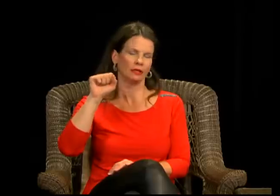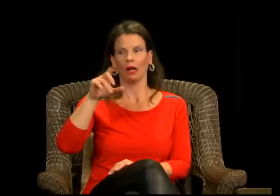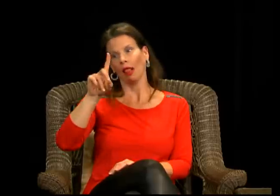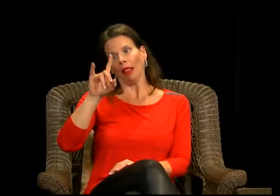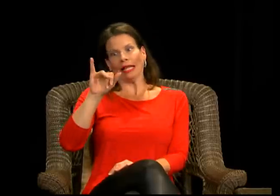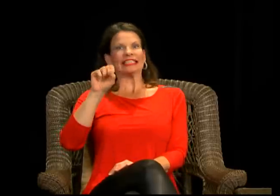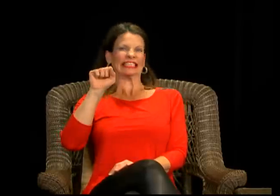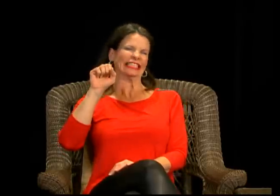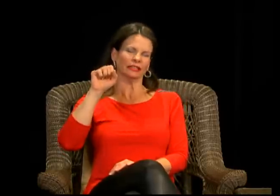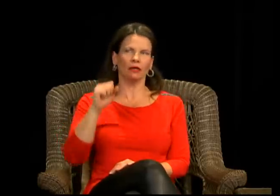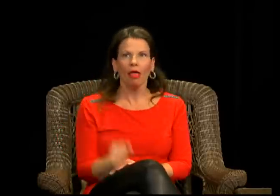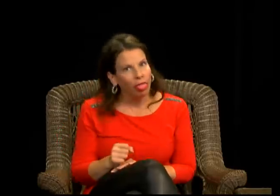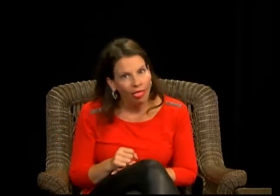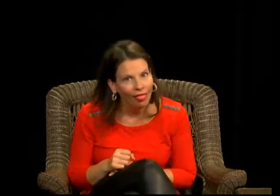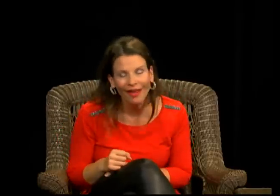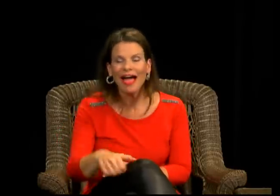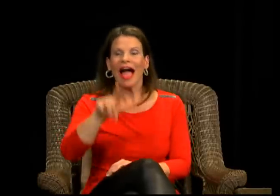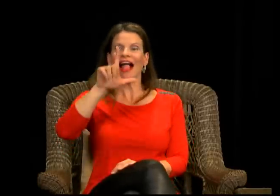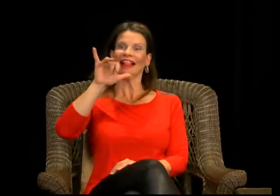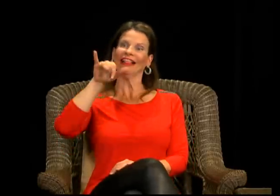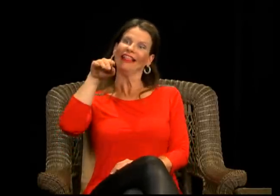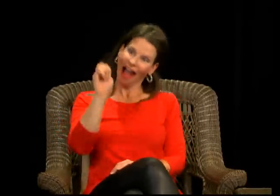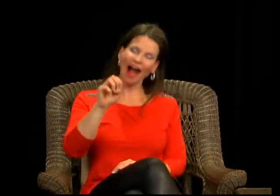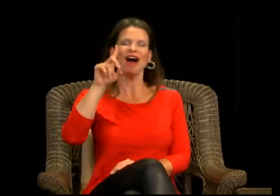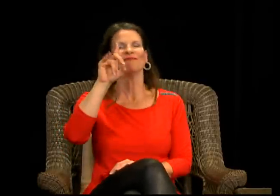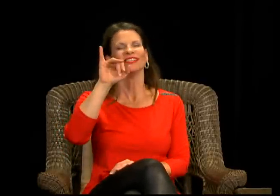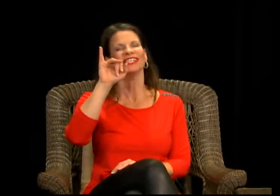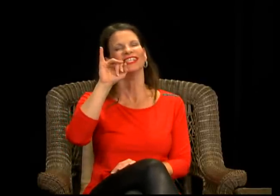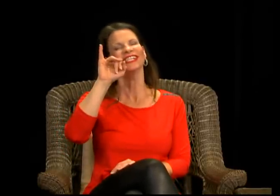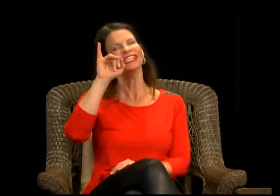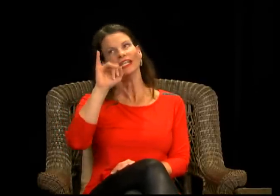had been experiencing some health issues.